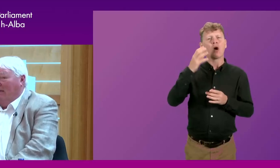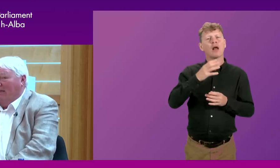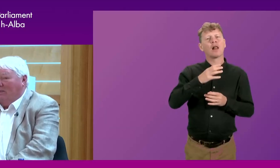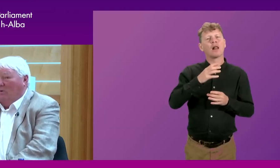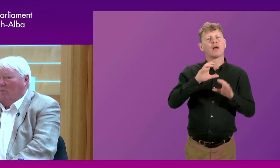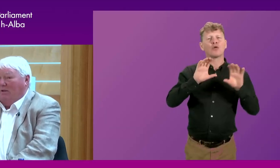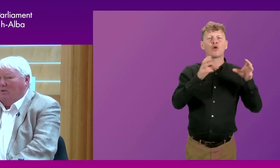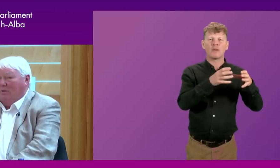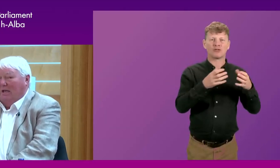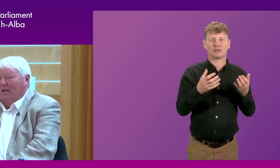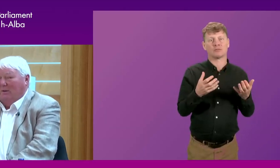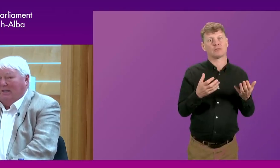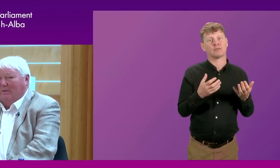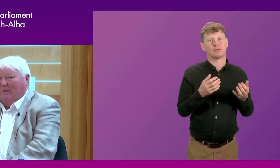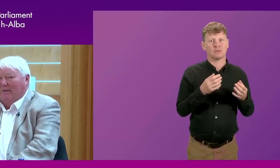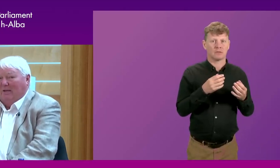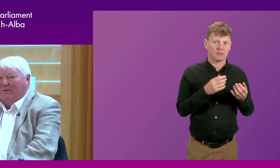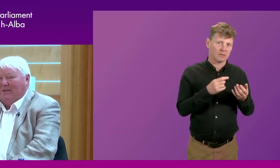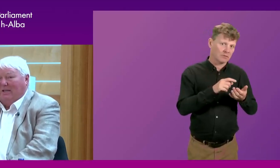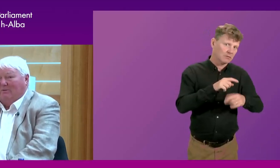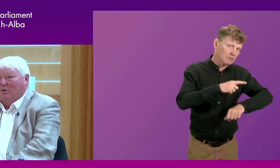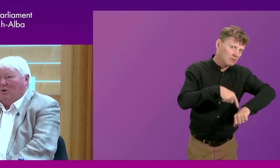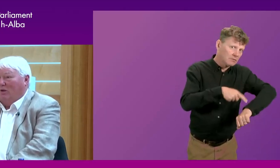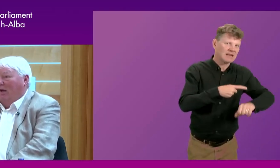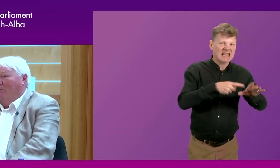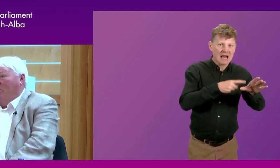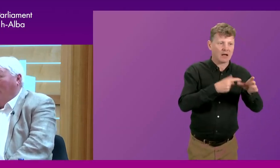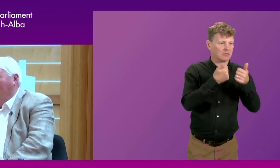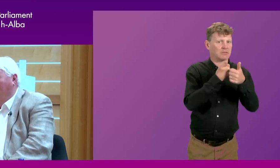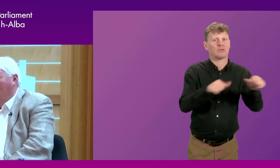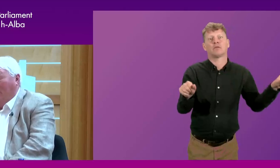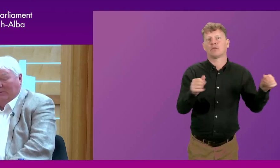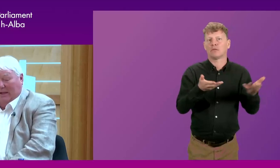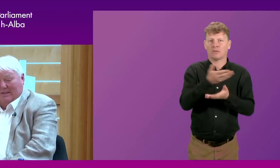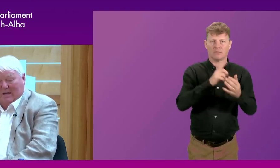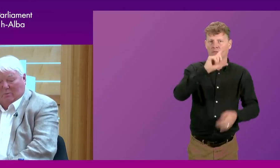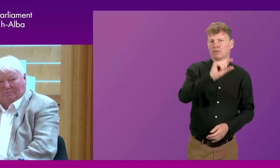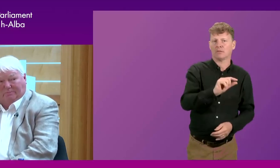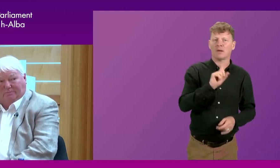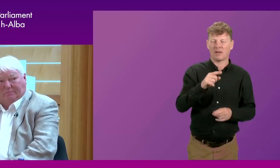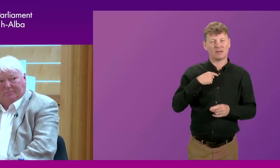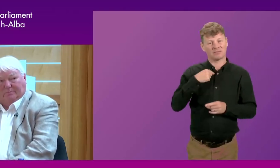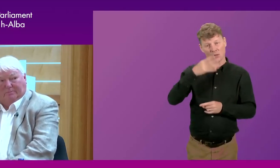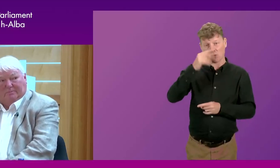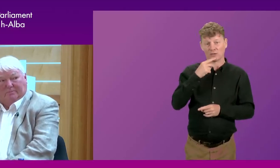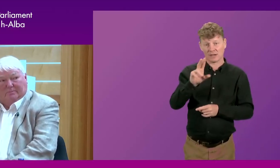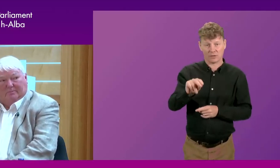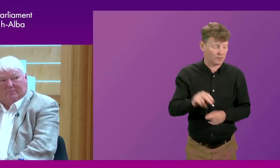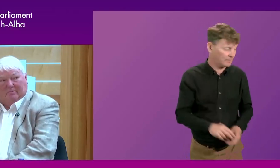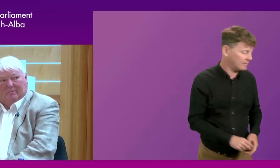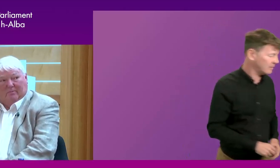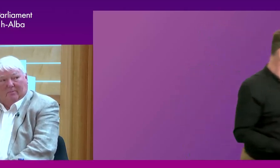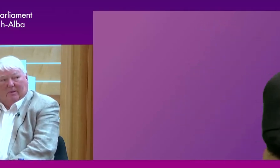it is the only way to do it, to examine the, the, the extent of the structure. But you're right. Meanwhile, learn to say no. Thank you.